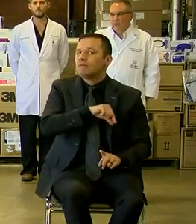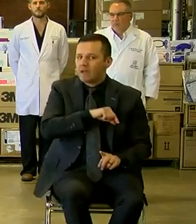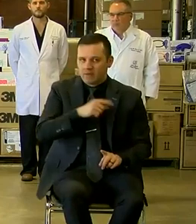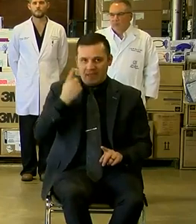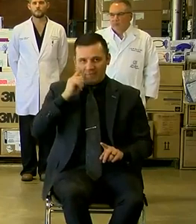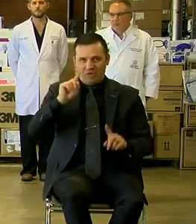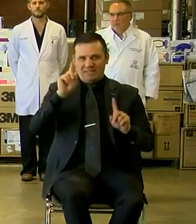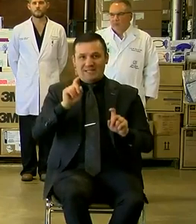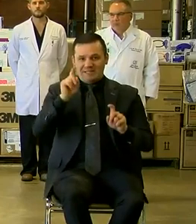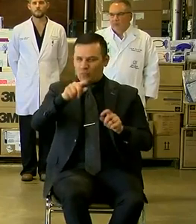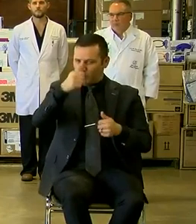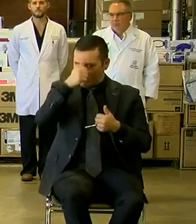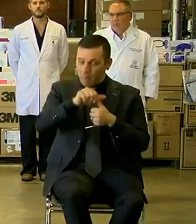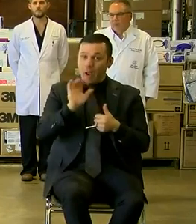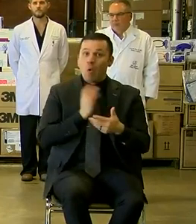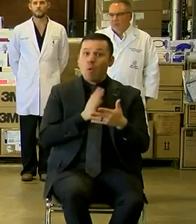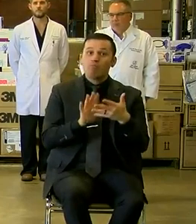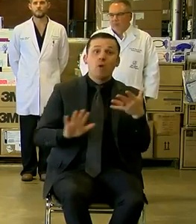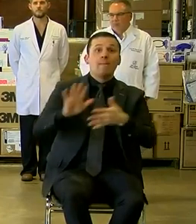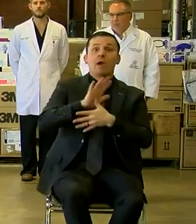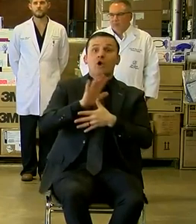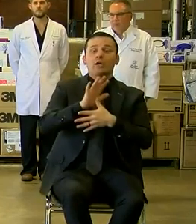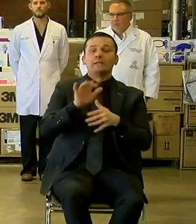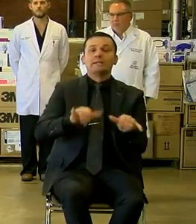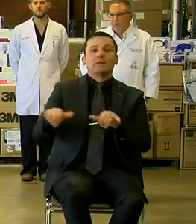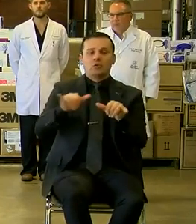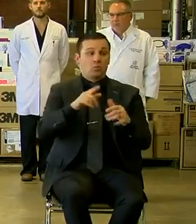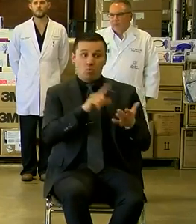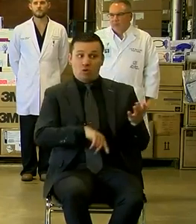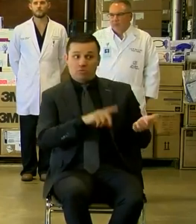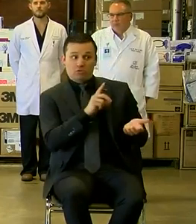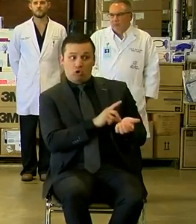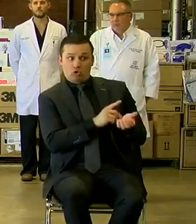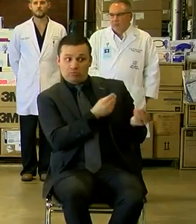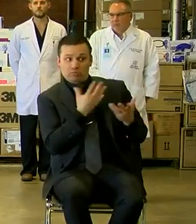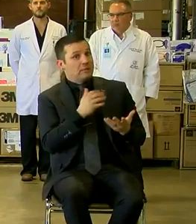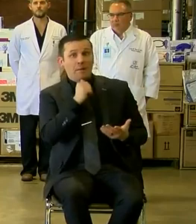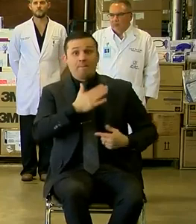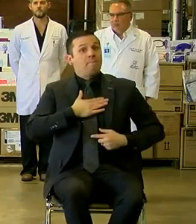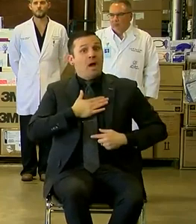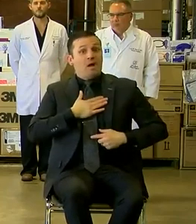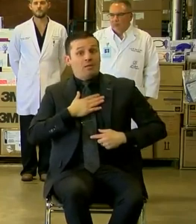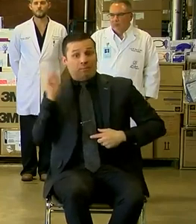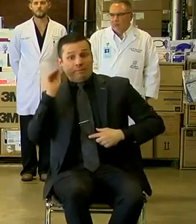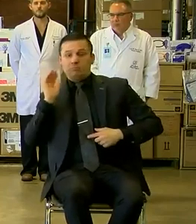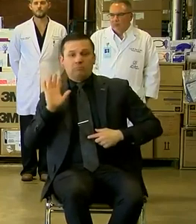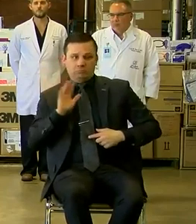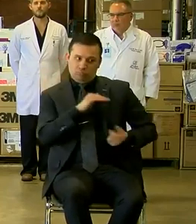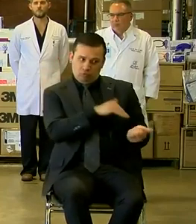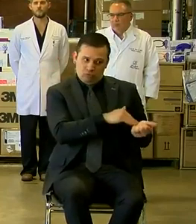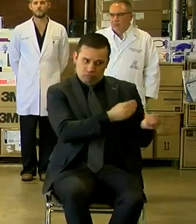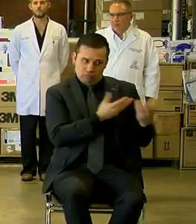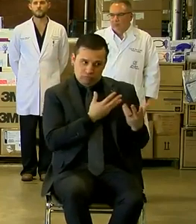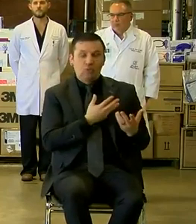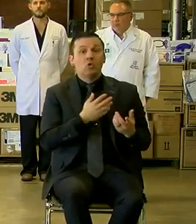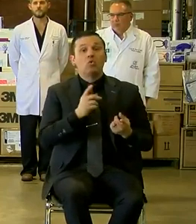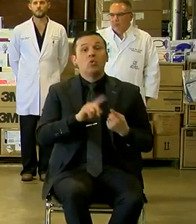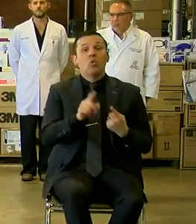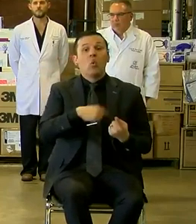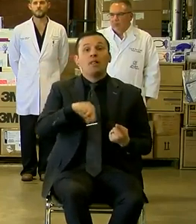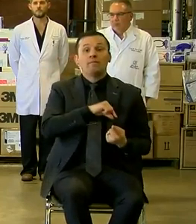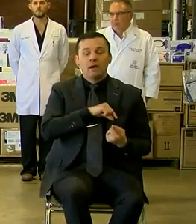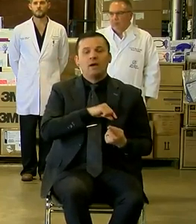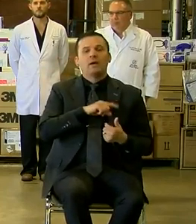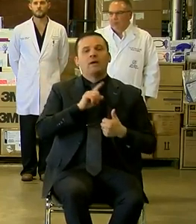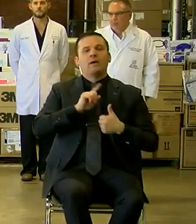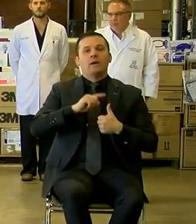Remember that the primary standard for testing, I'm to tell you what doctors are telling me, not my standard, is in order to qualify, the person